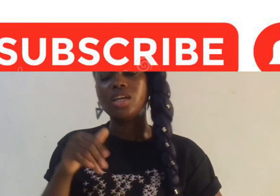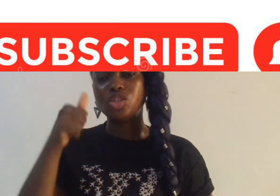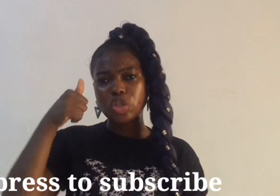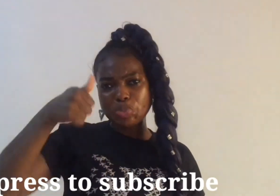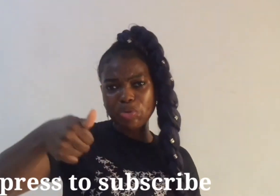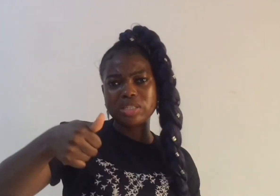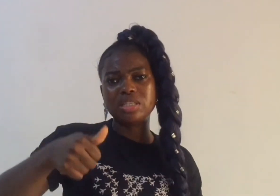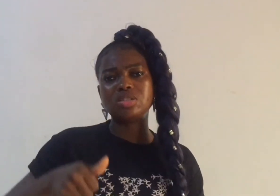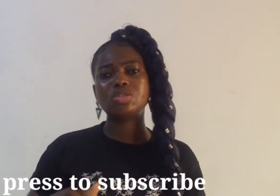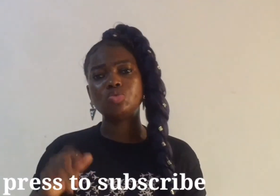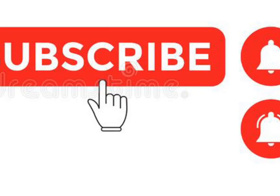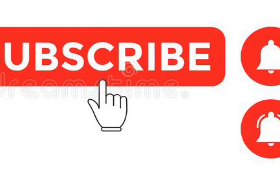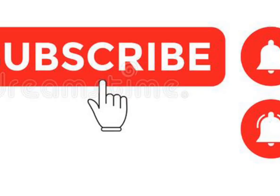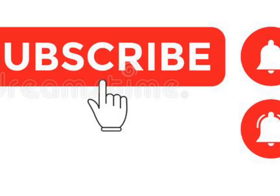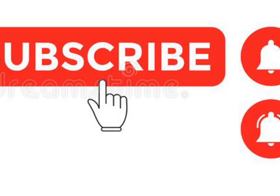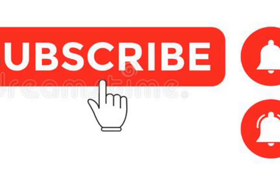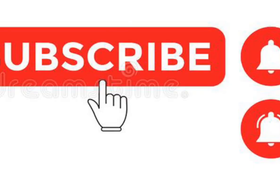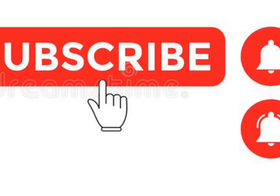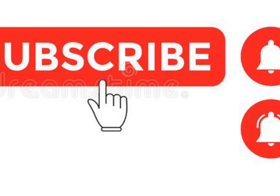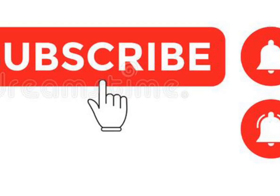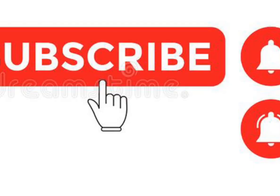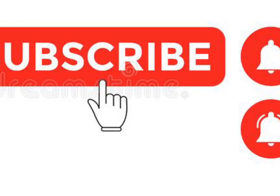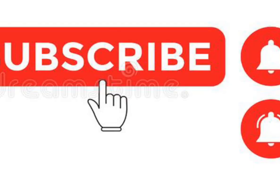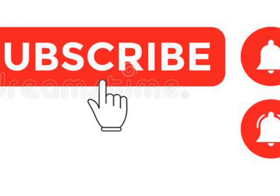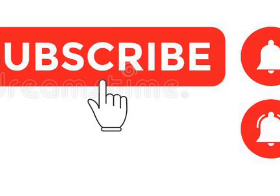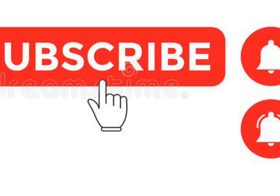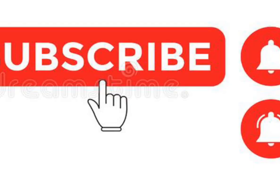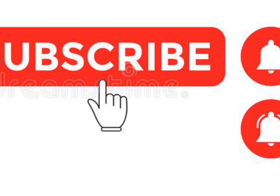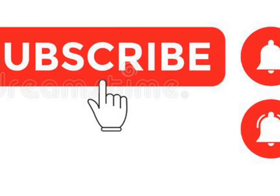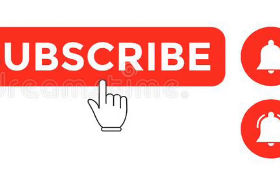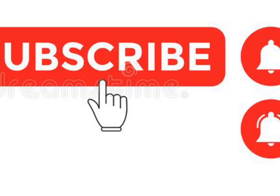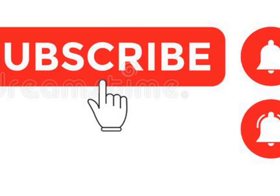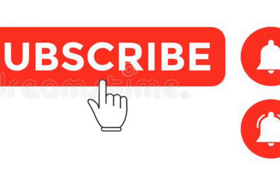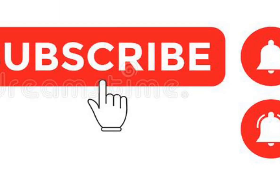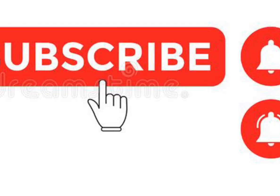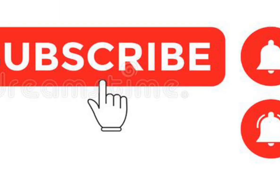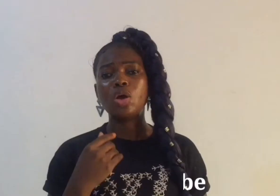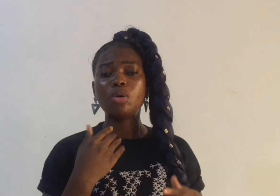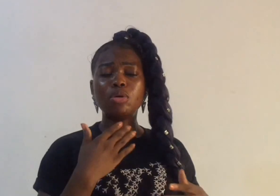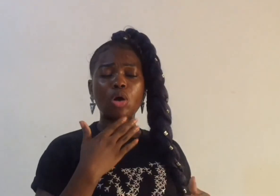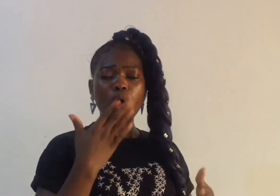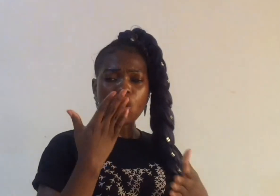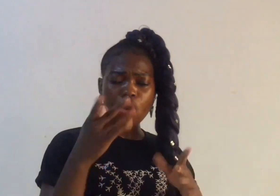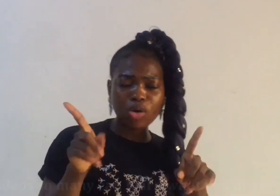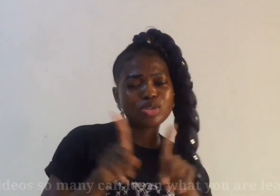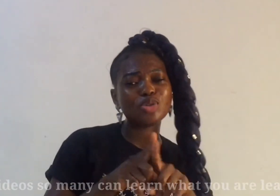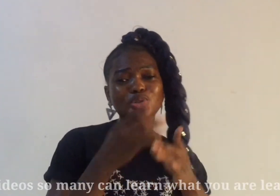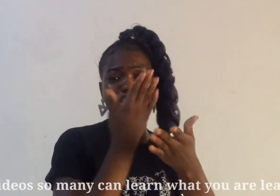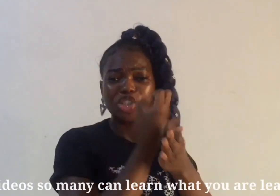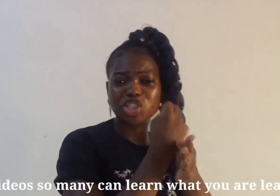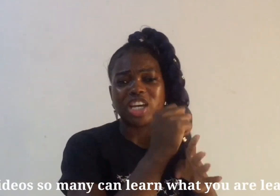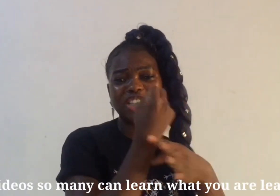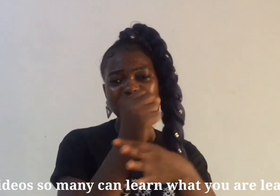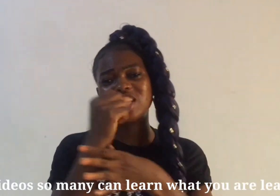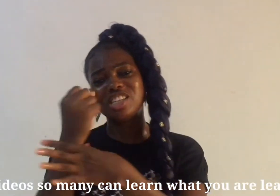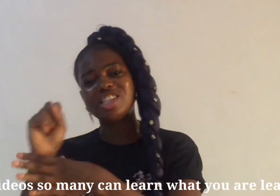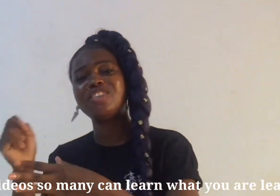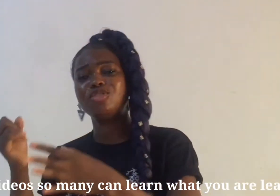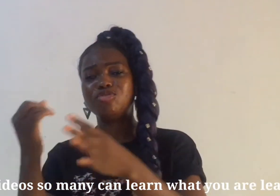just press it to subscribe and also share share share the